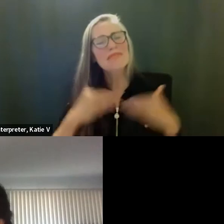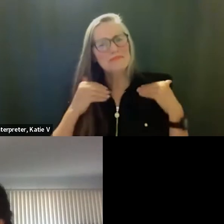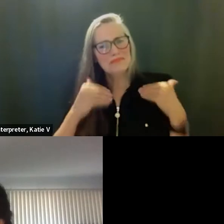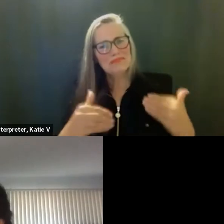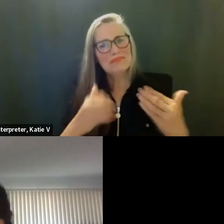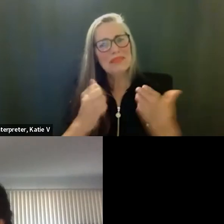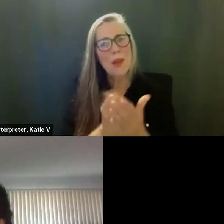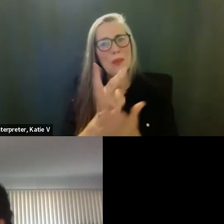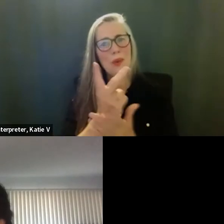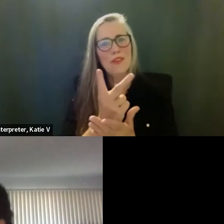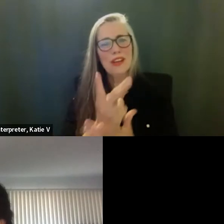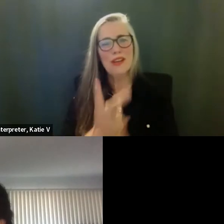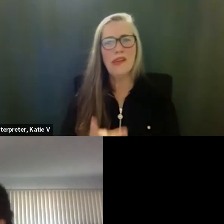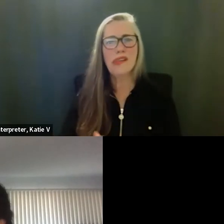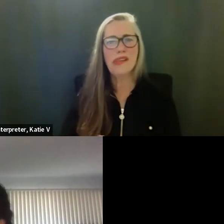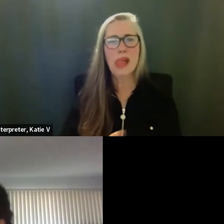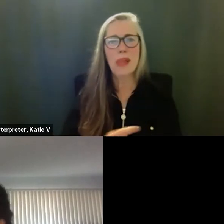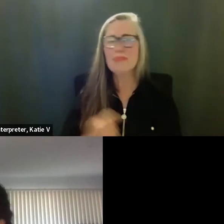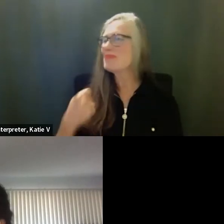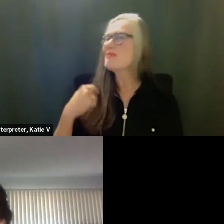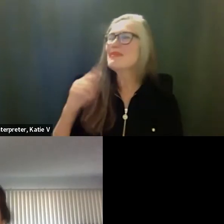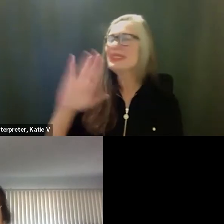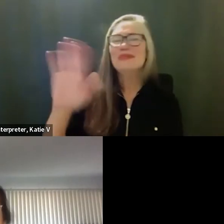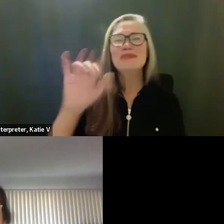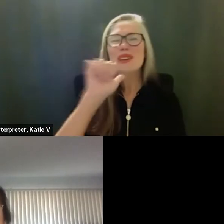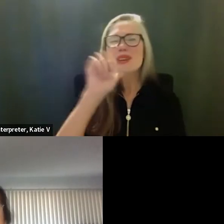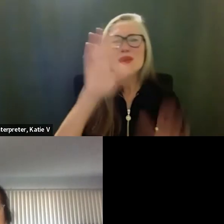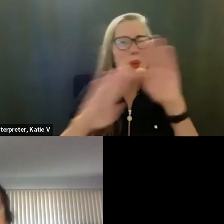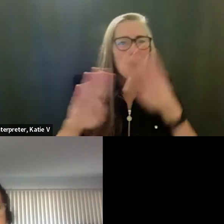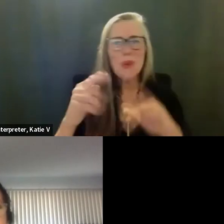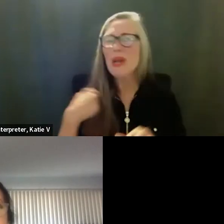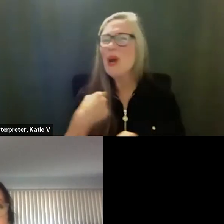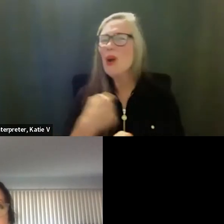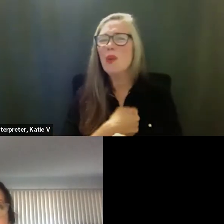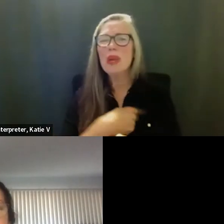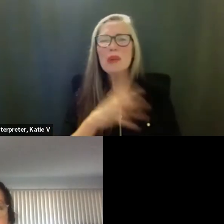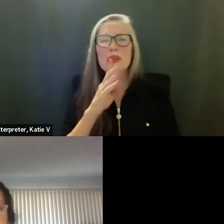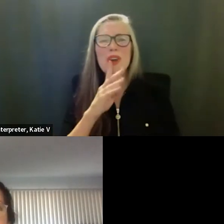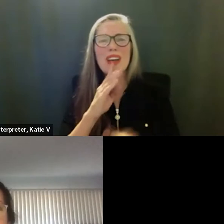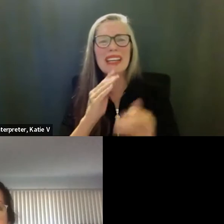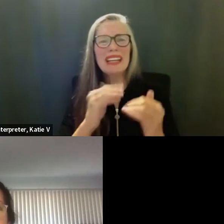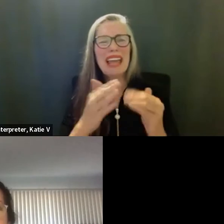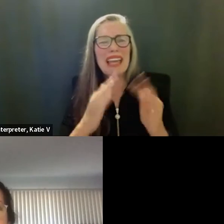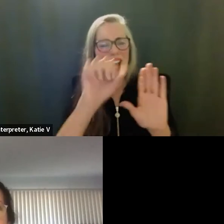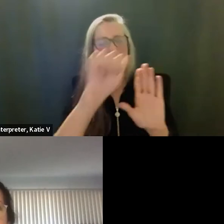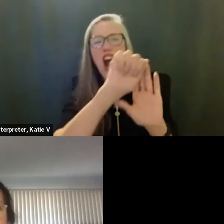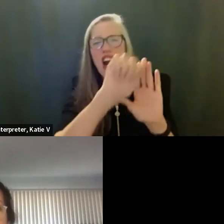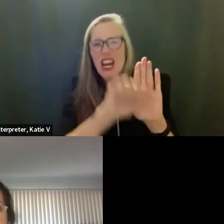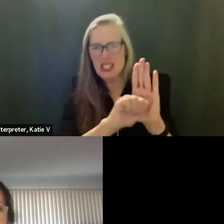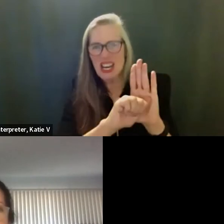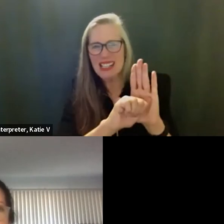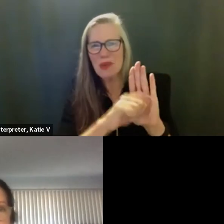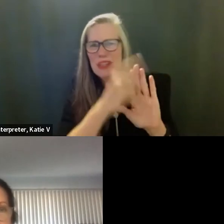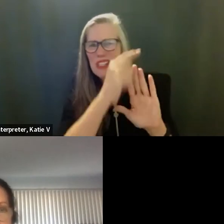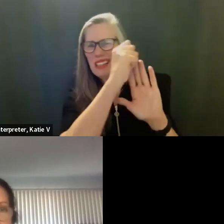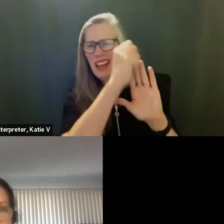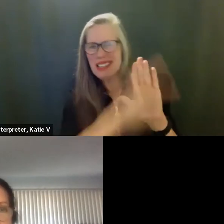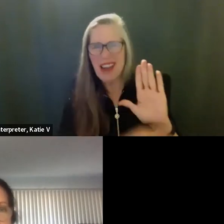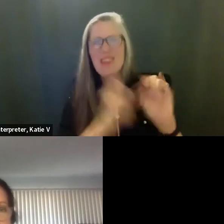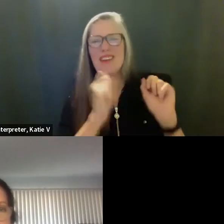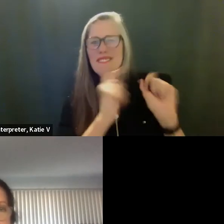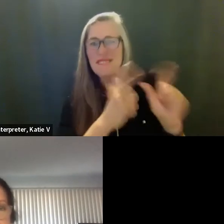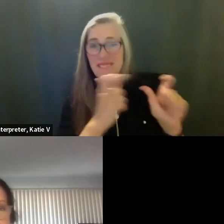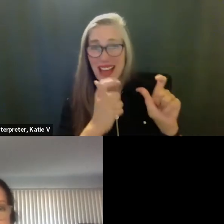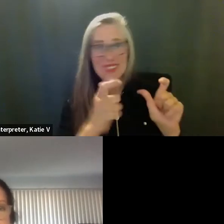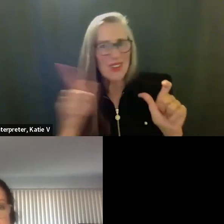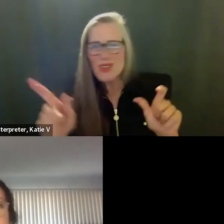we just, we're a little ahead of our schedule, so you're right on time. So you're great. Um, so I will miss me knows going to you. Would you have any comments or questions on this